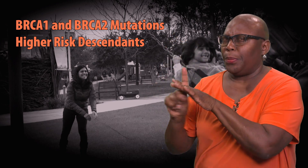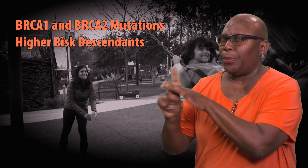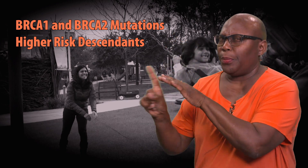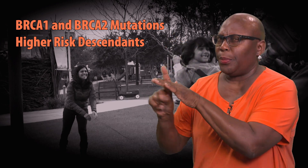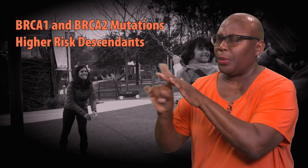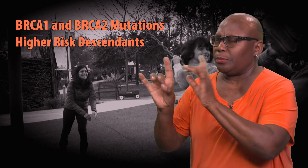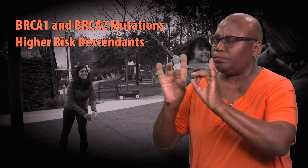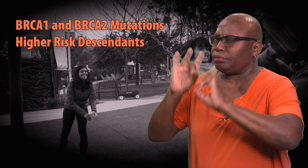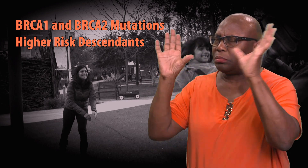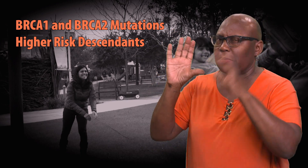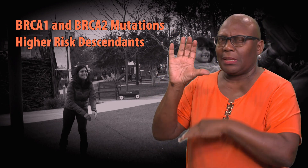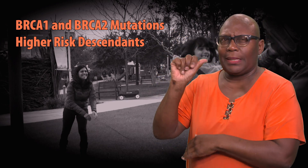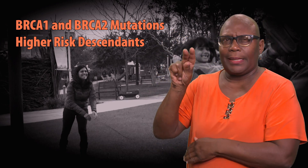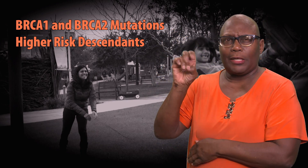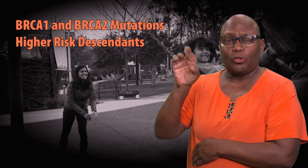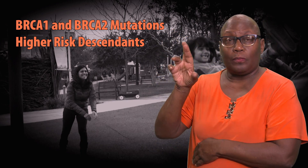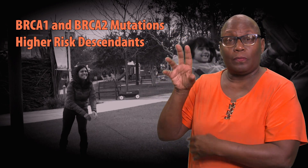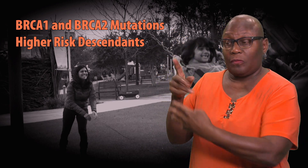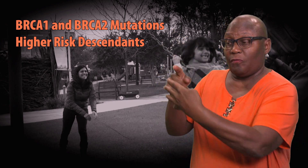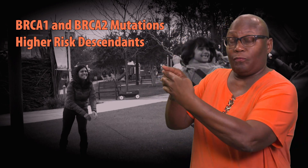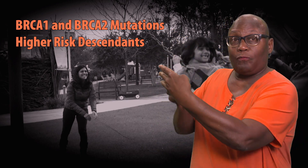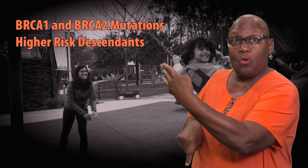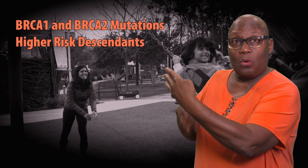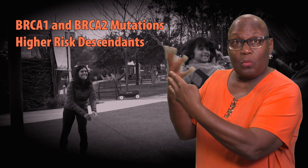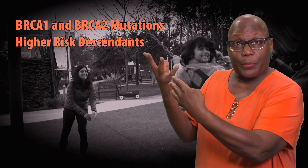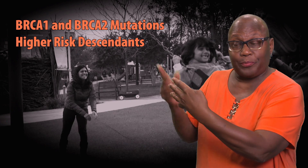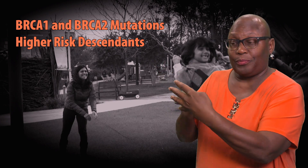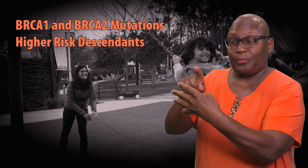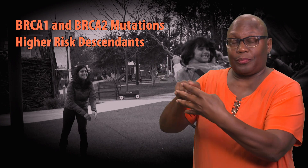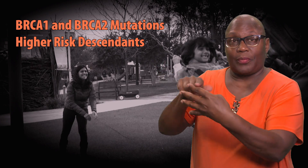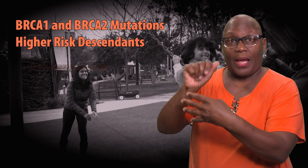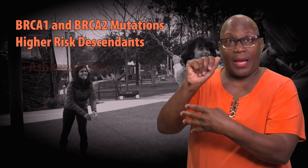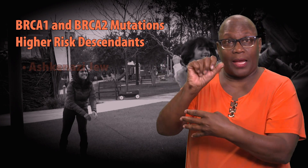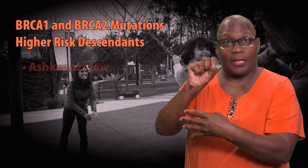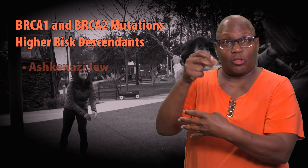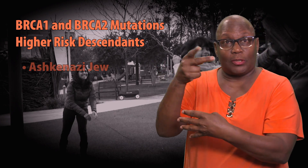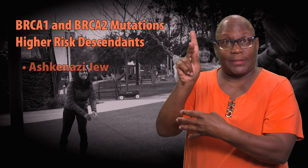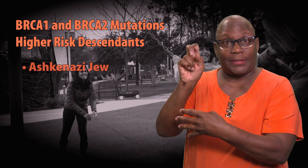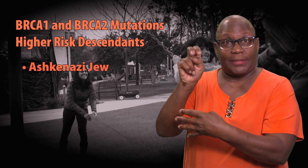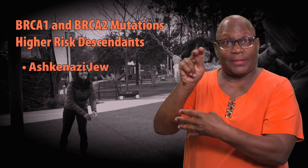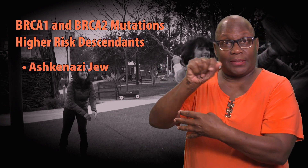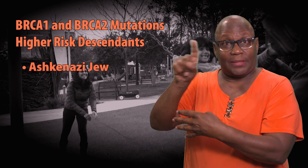breast cancer. Those include Ashkenazi Jews,